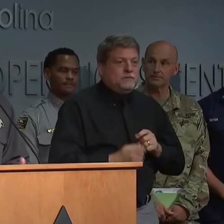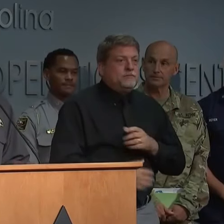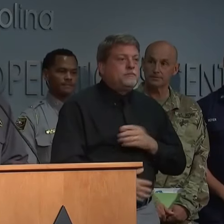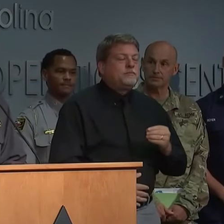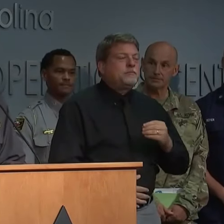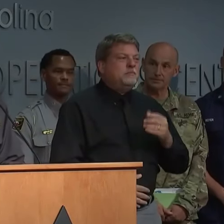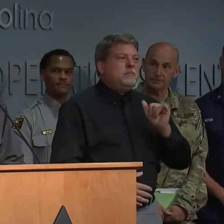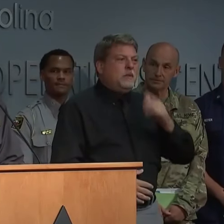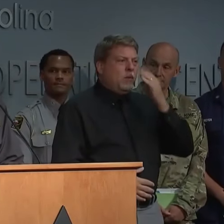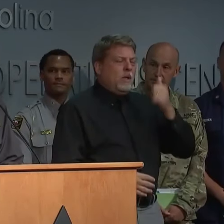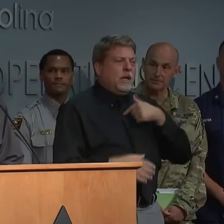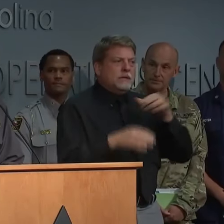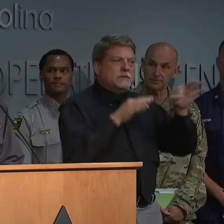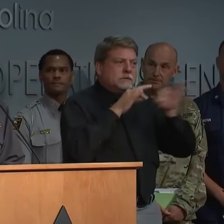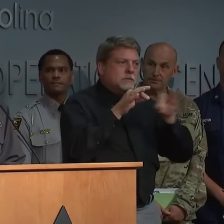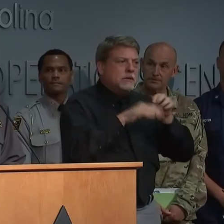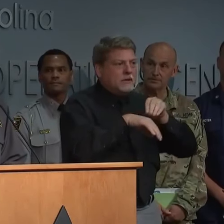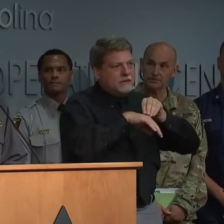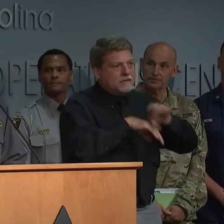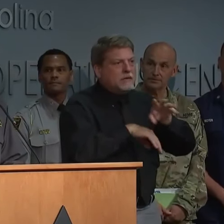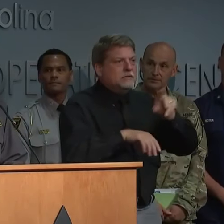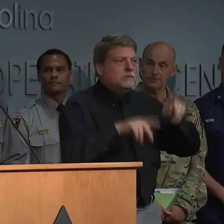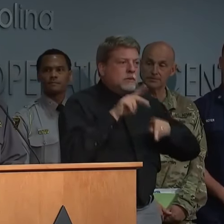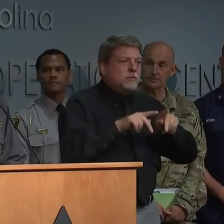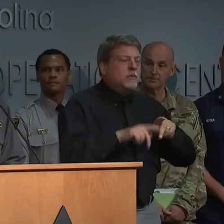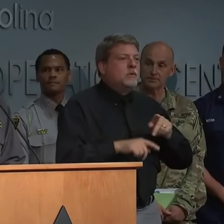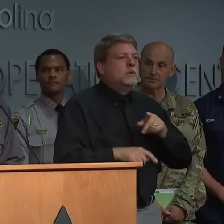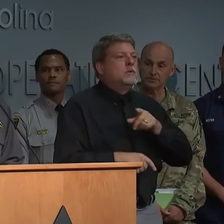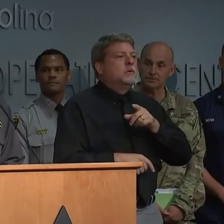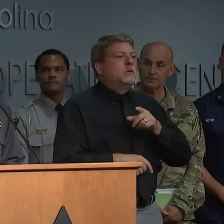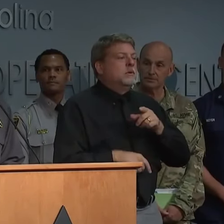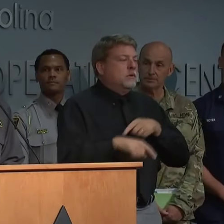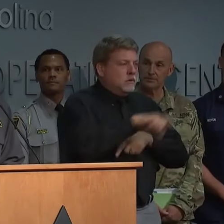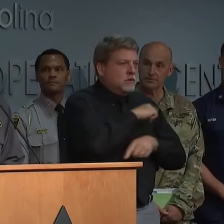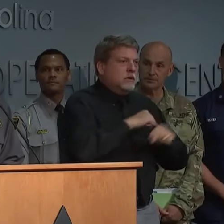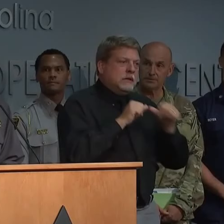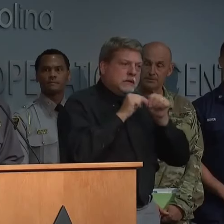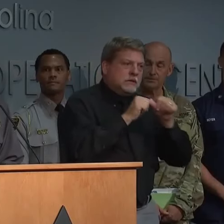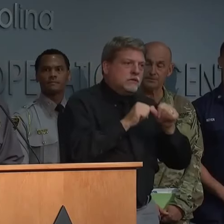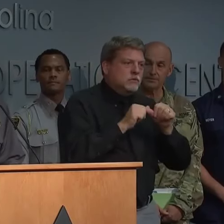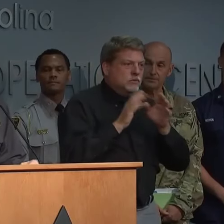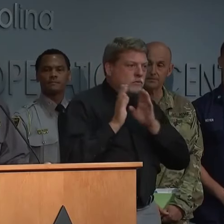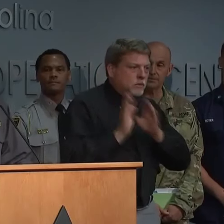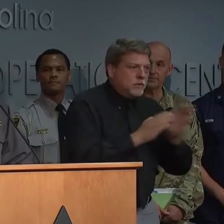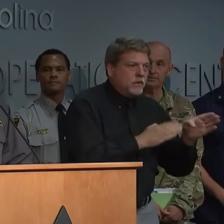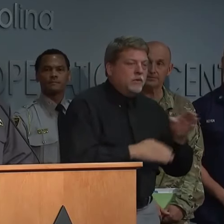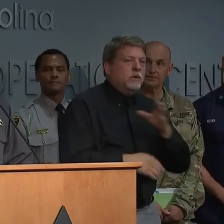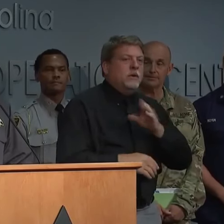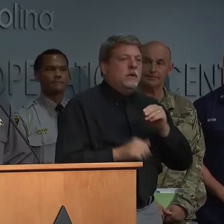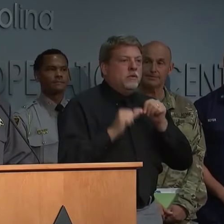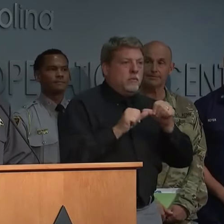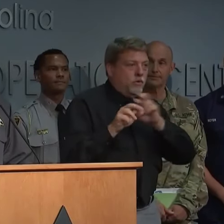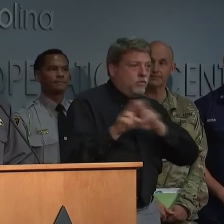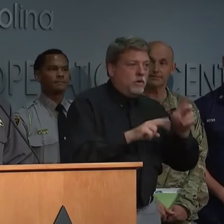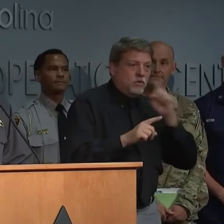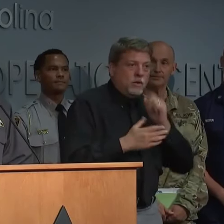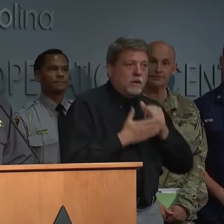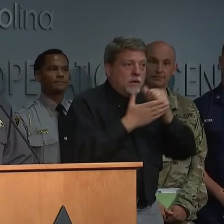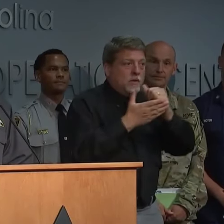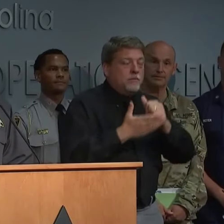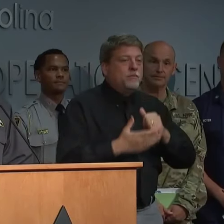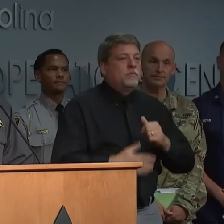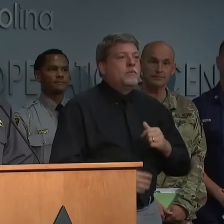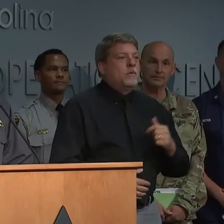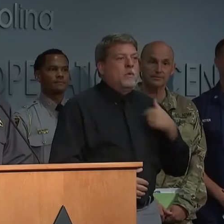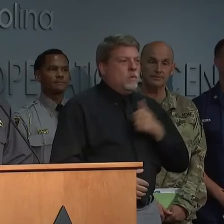I've instructed people to do is to make sure we're continuing to be ready. We will ratchet down